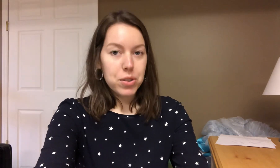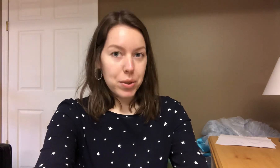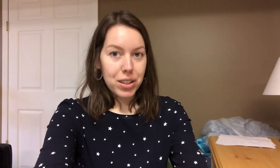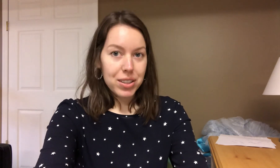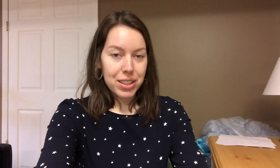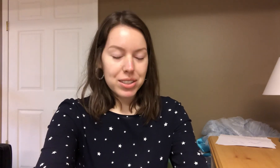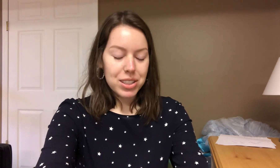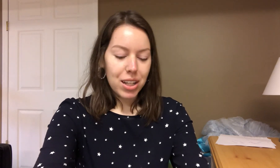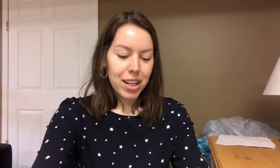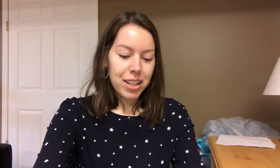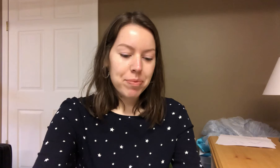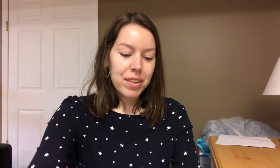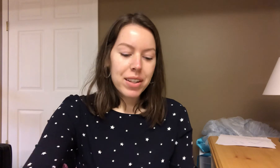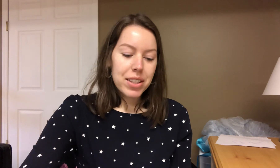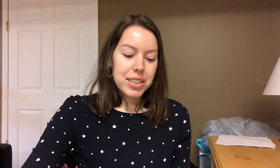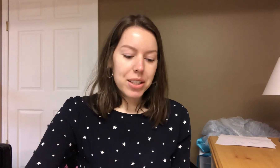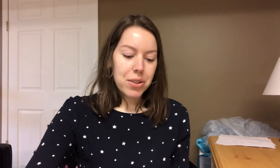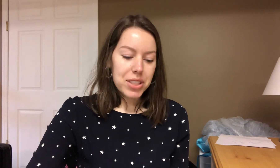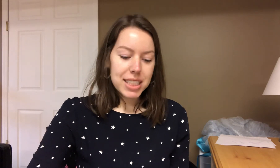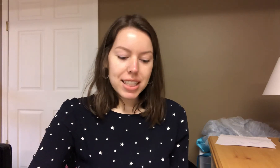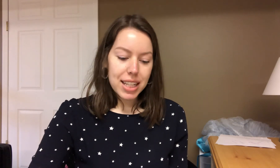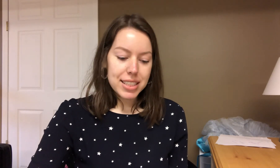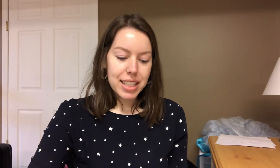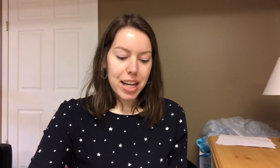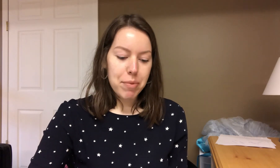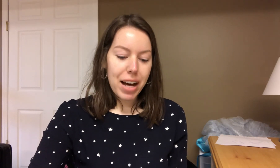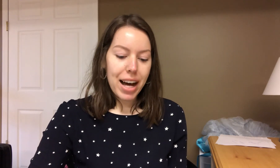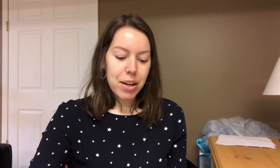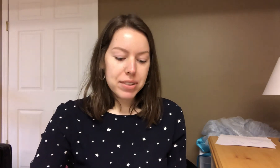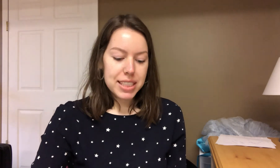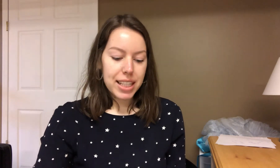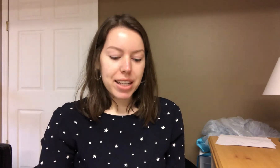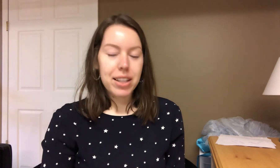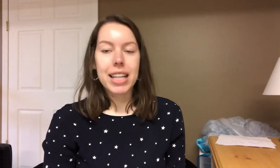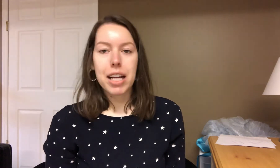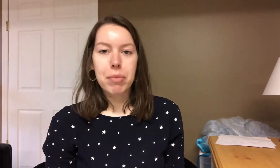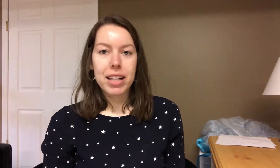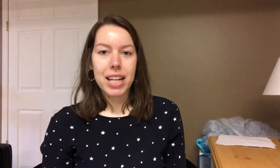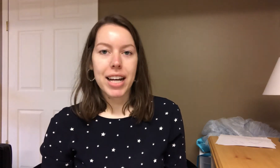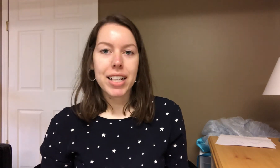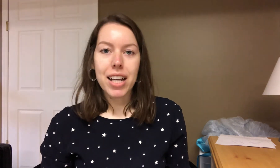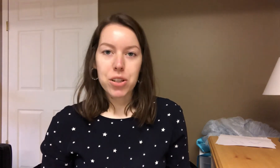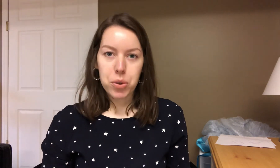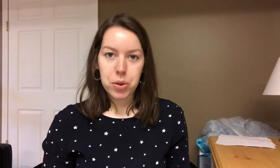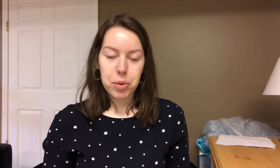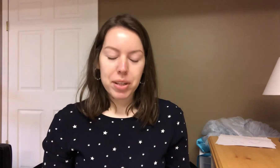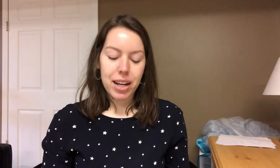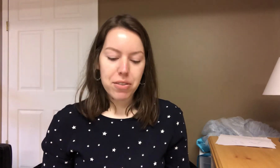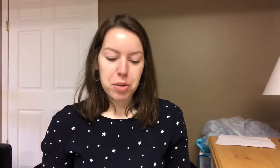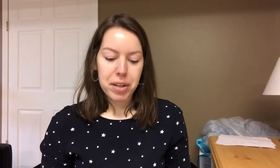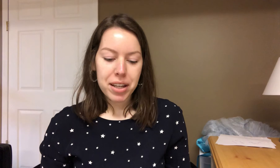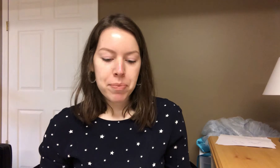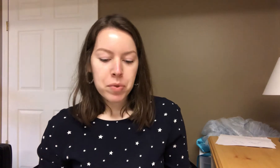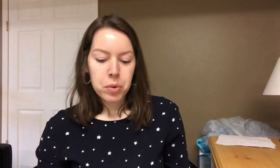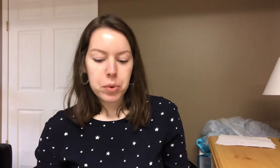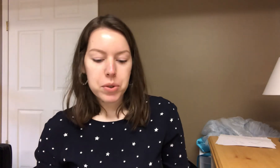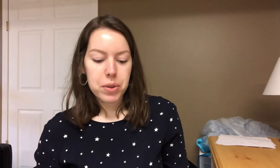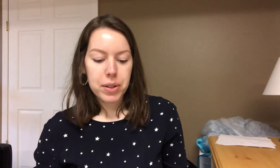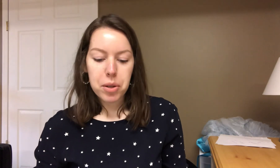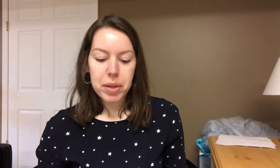twinkle little star so just like last time I will say it line by line and you can repeat after me we'll do a little bit